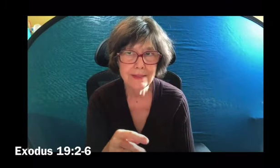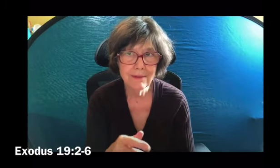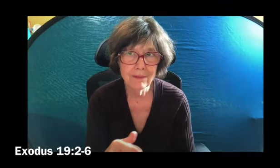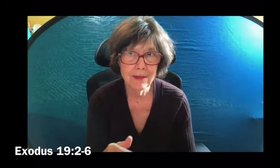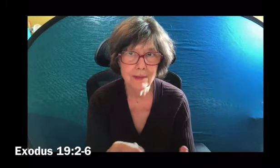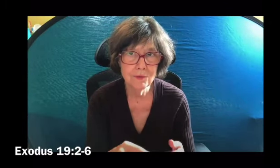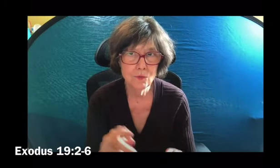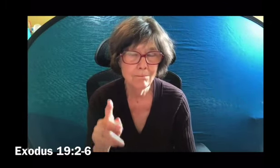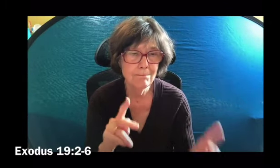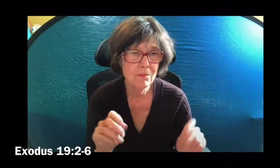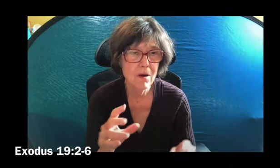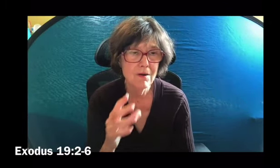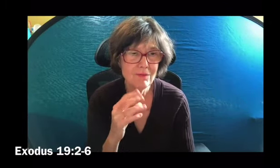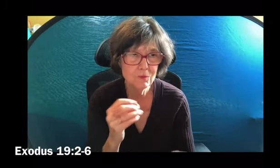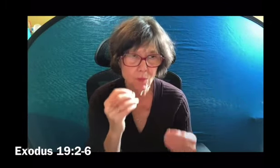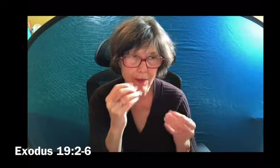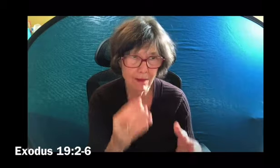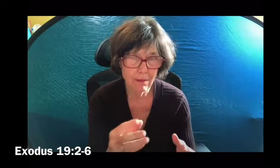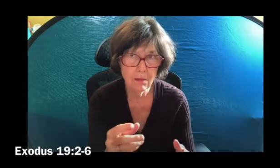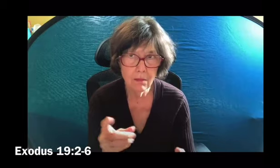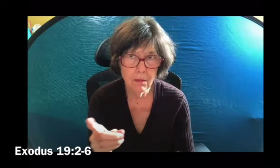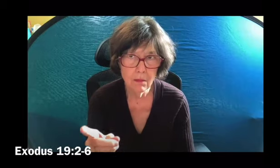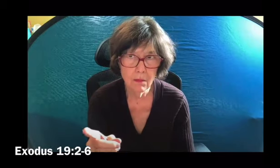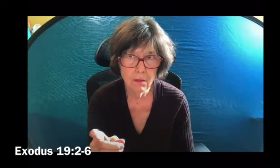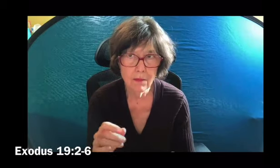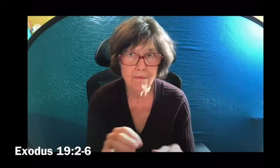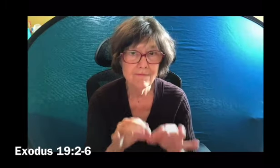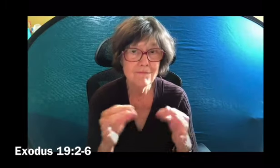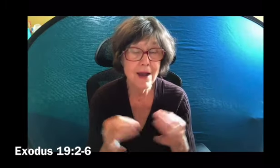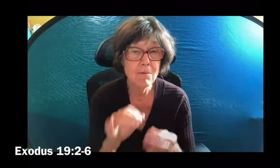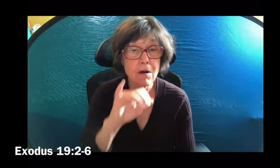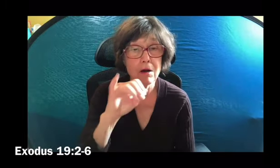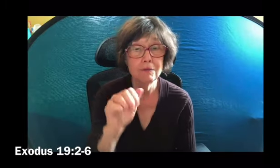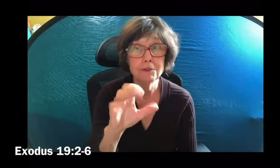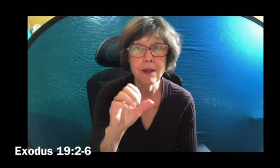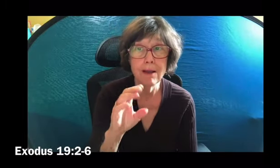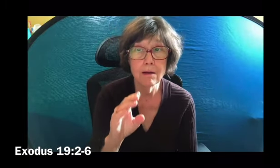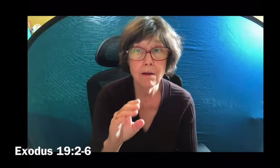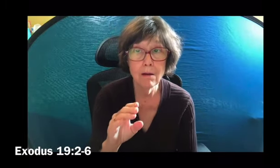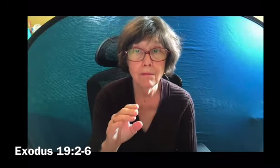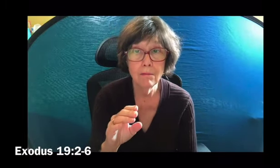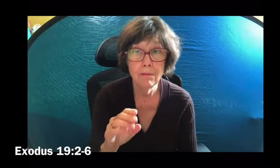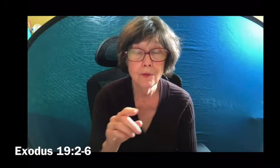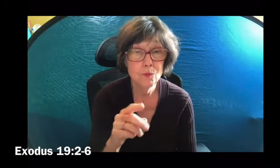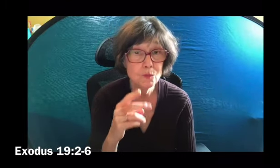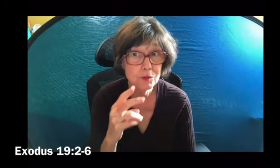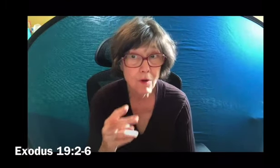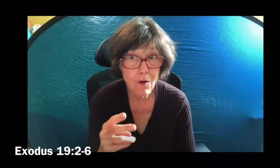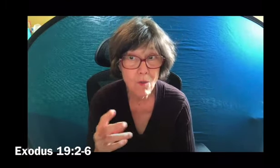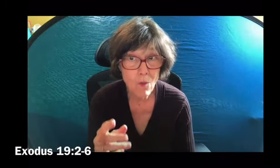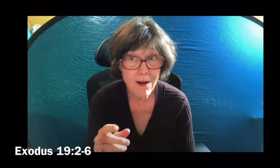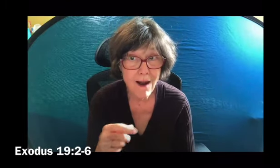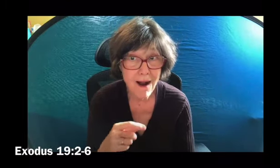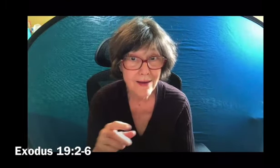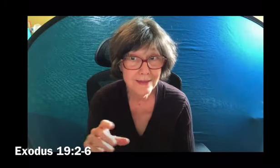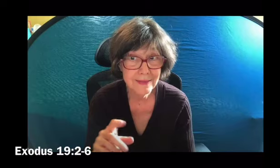Then the Lord called to him and said, Thus shall you say to the house